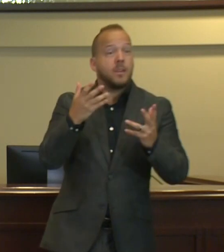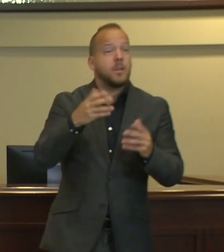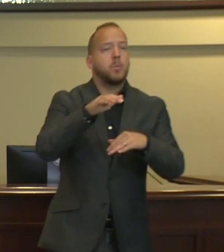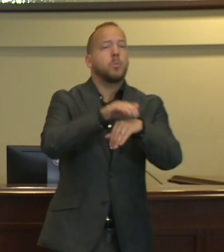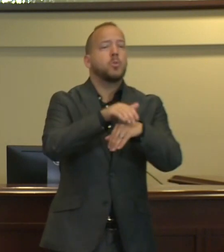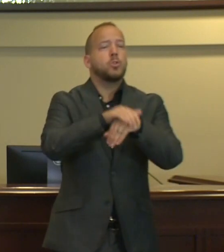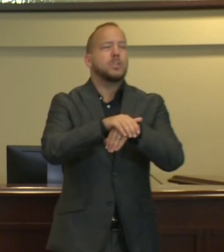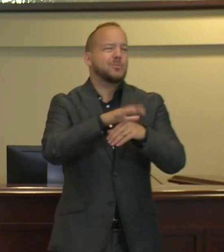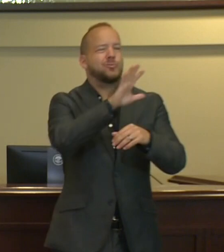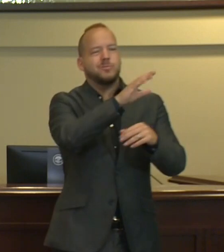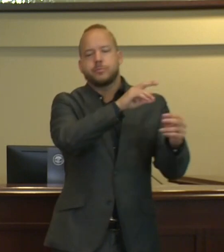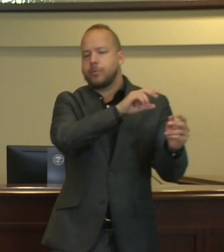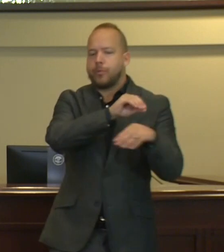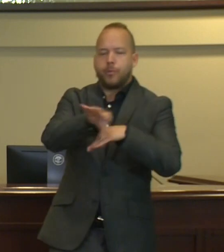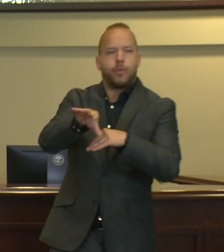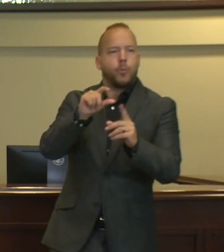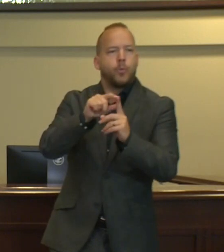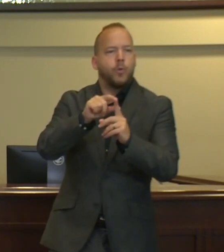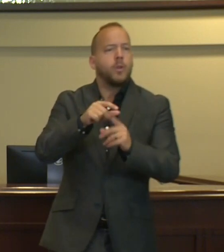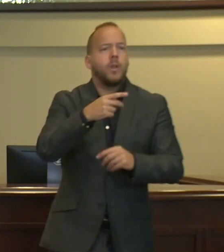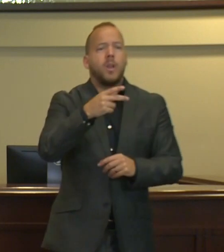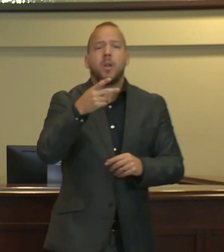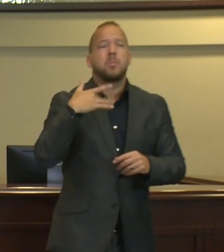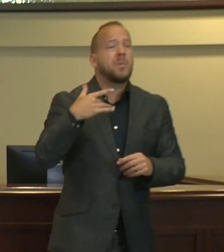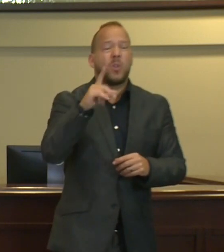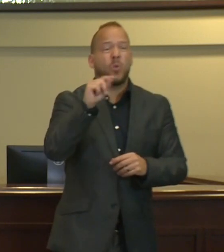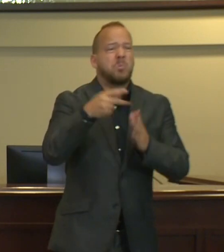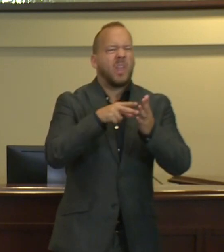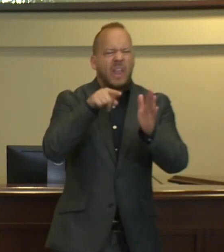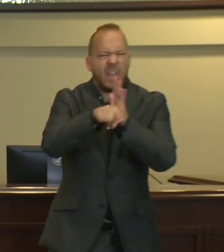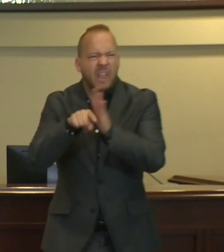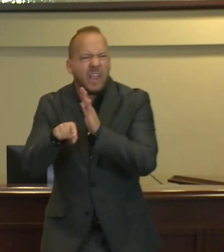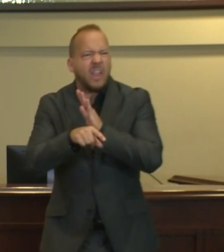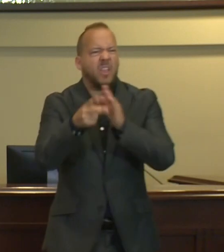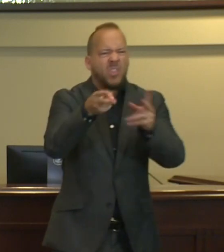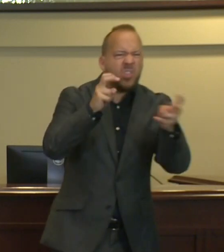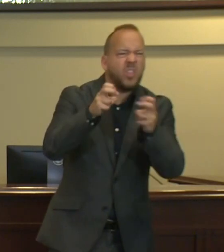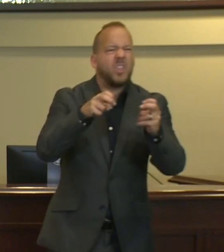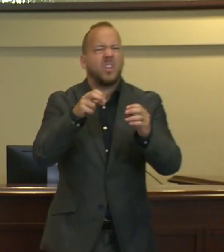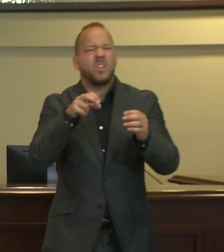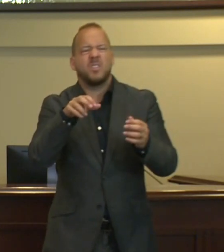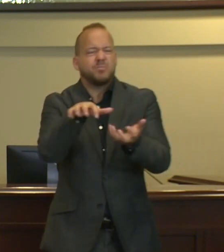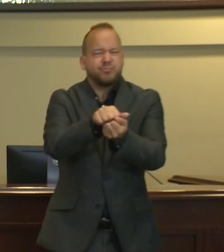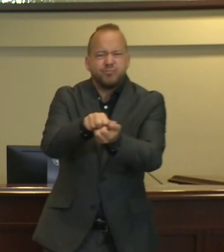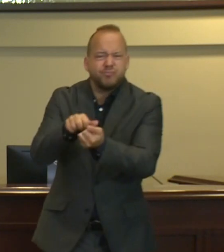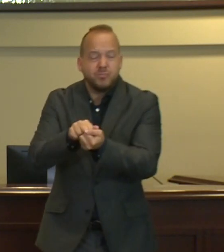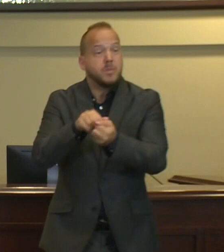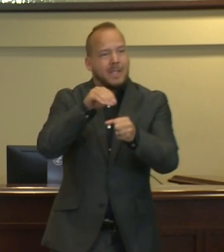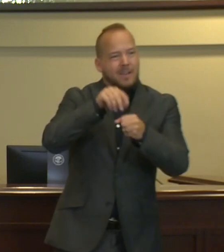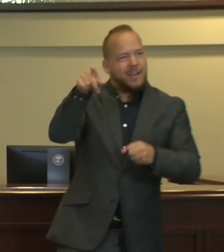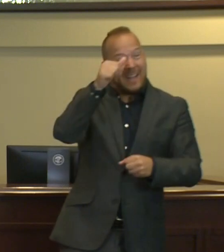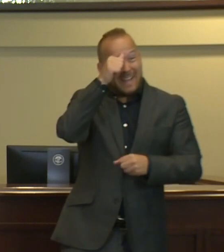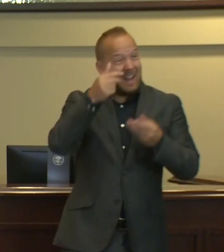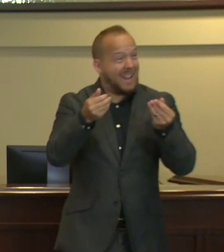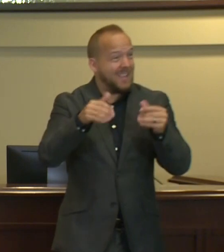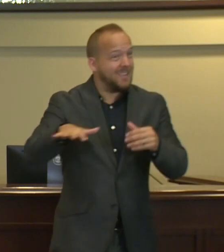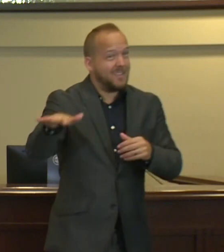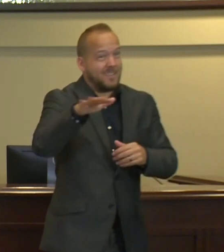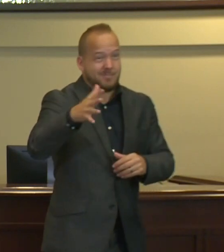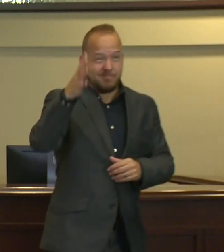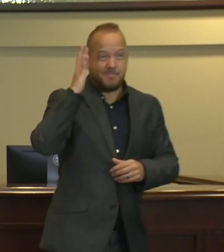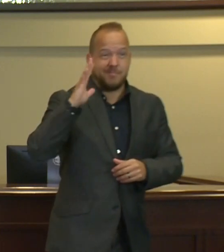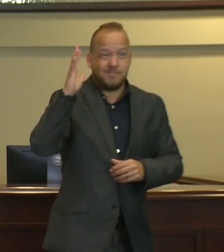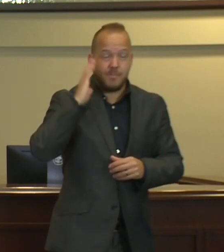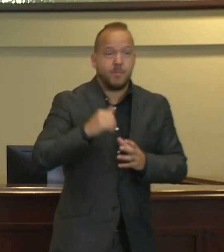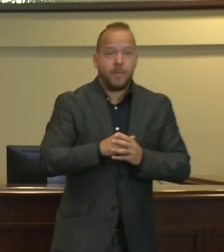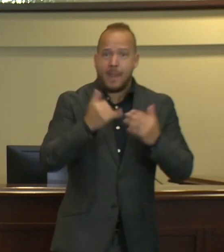-long rampage of theft and bloodshed in India. So, if you only talk about looting when people take stuff from stores and not when